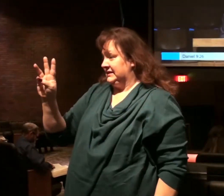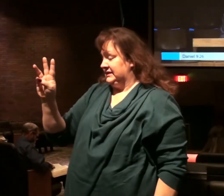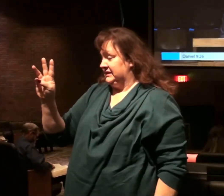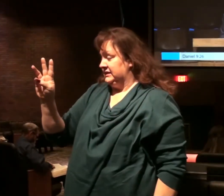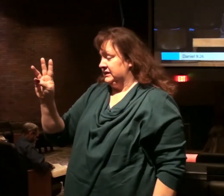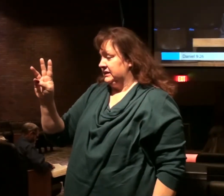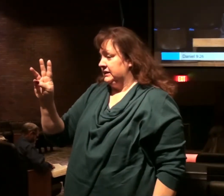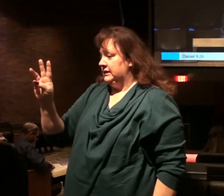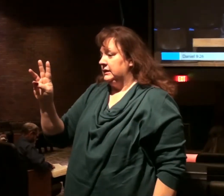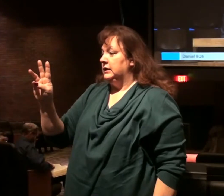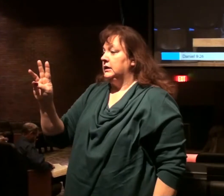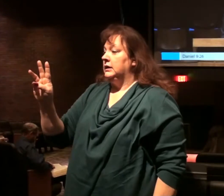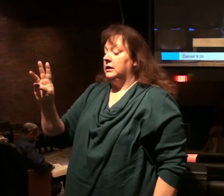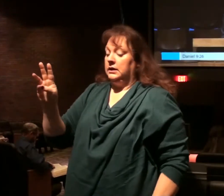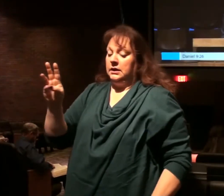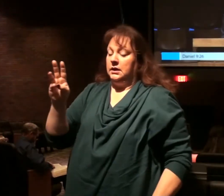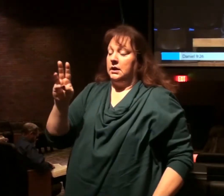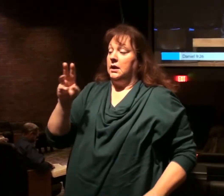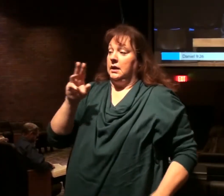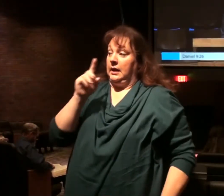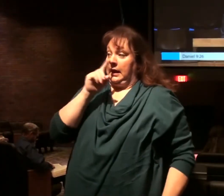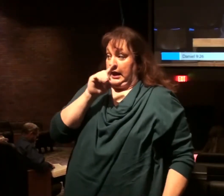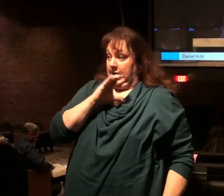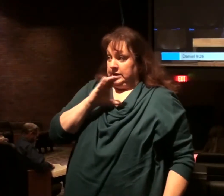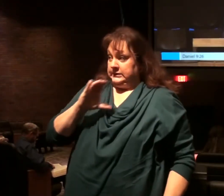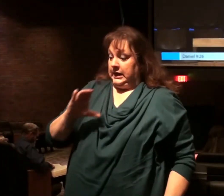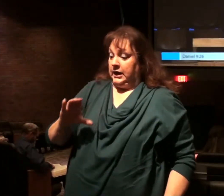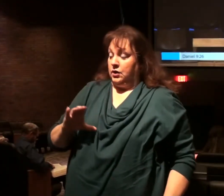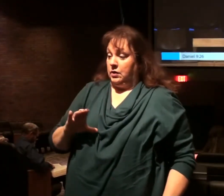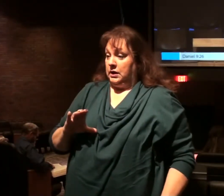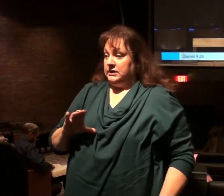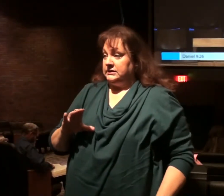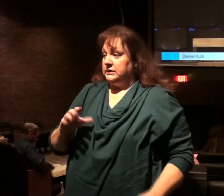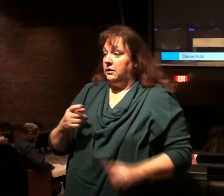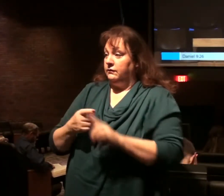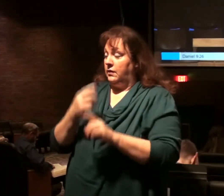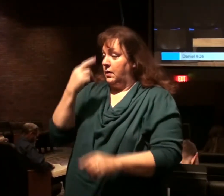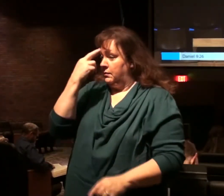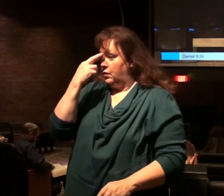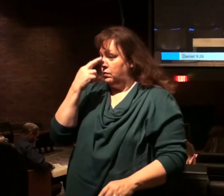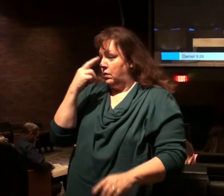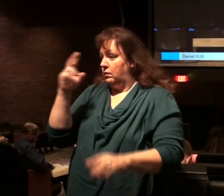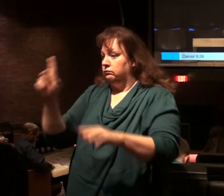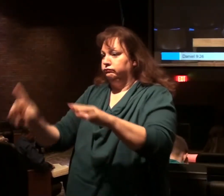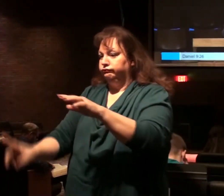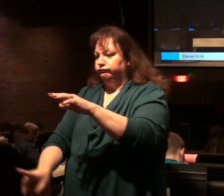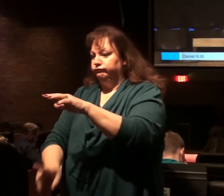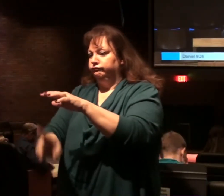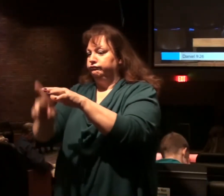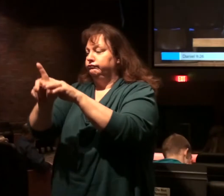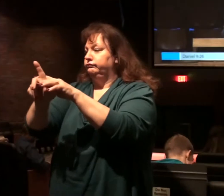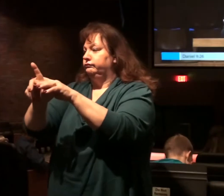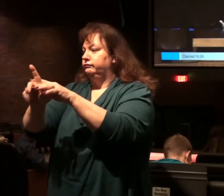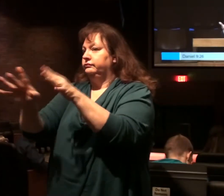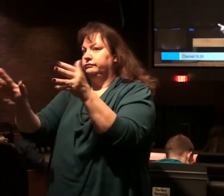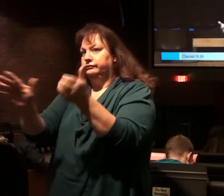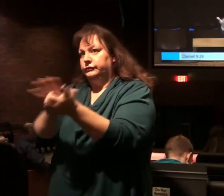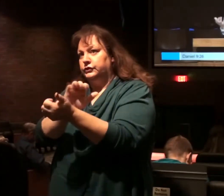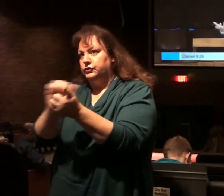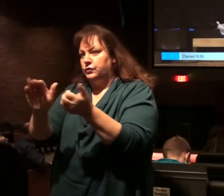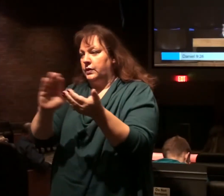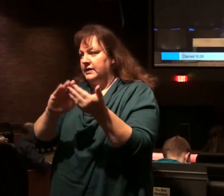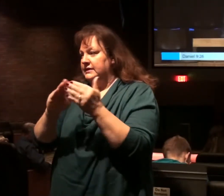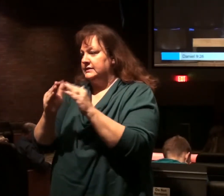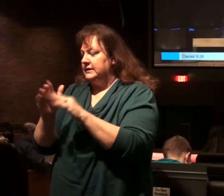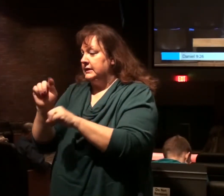Then the prince who is to come, coming out to the Romans, those who destroyed the city and the